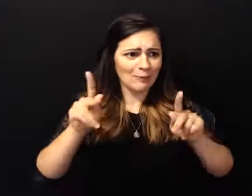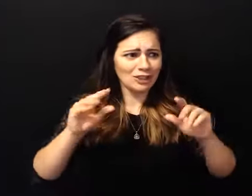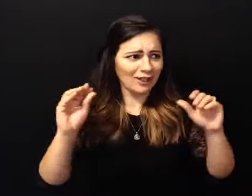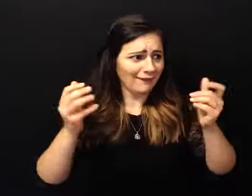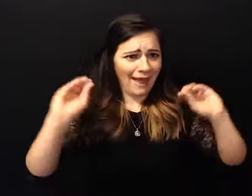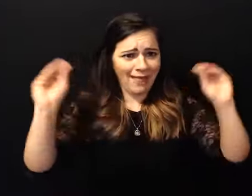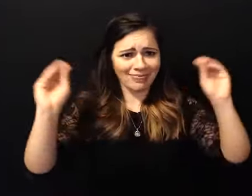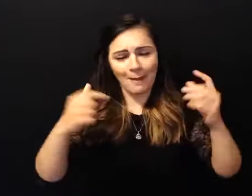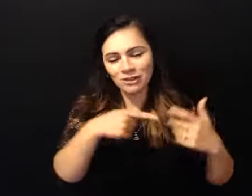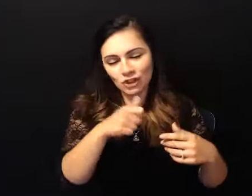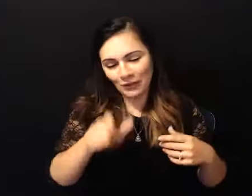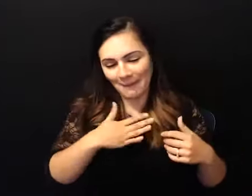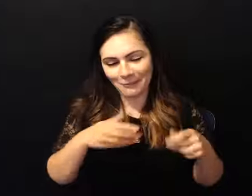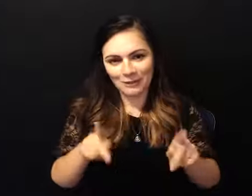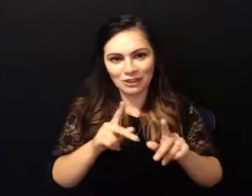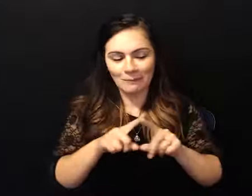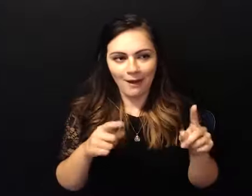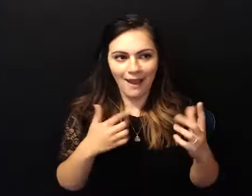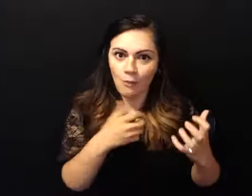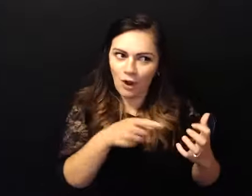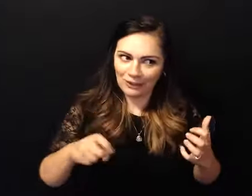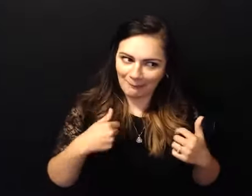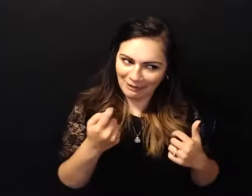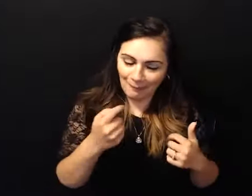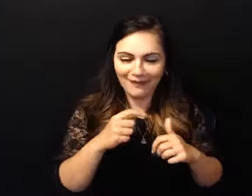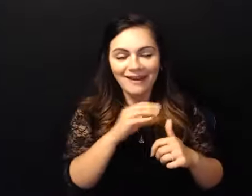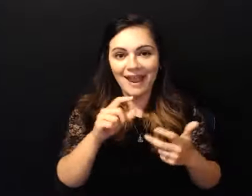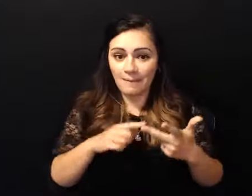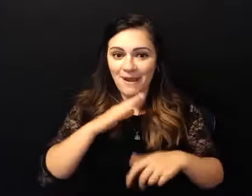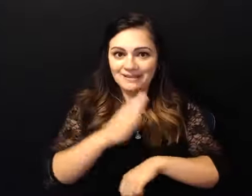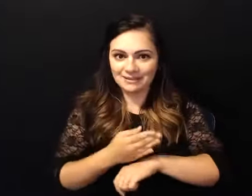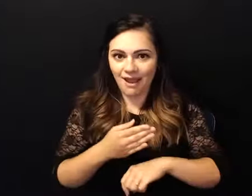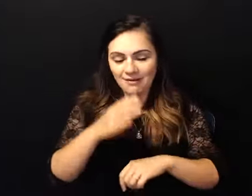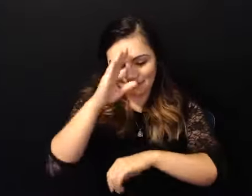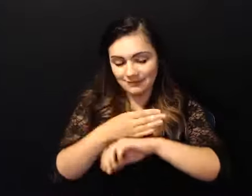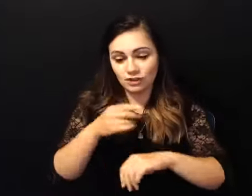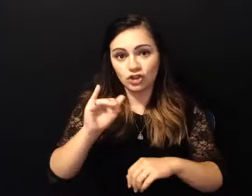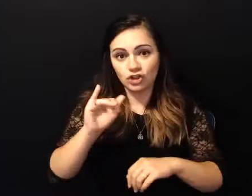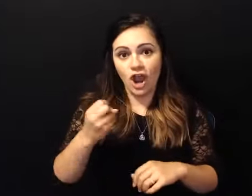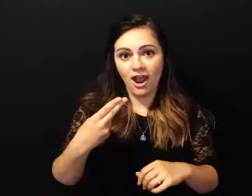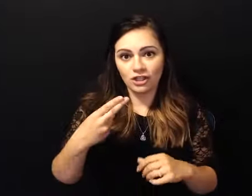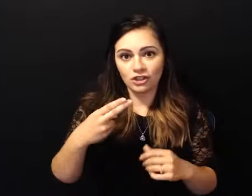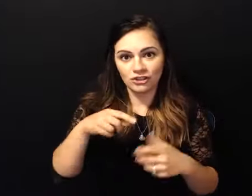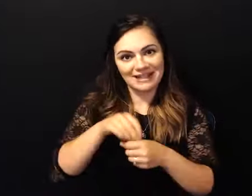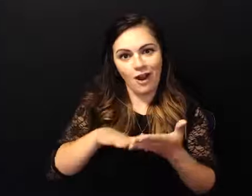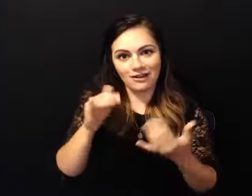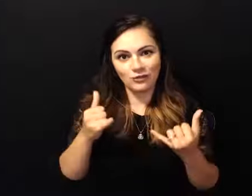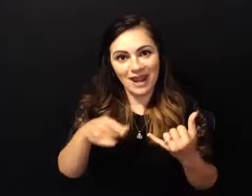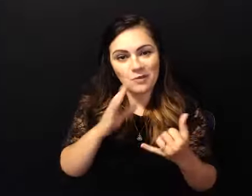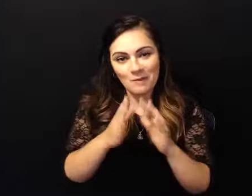want to be wanted you know uh and then my son josh is in college you know he's going to be a nurse you know um and i you know